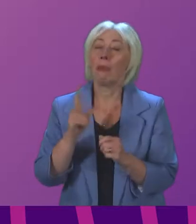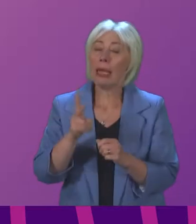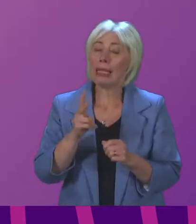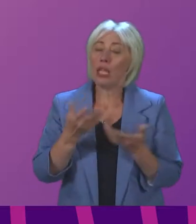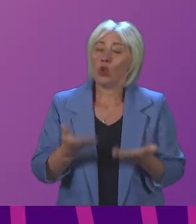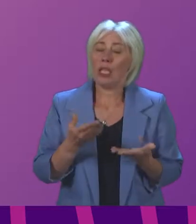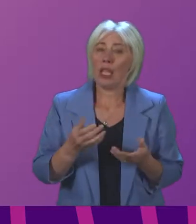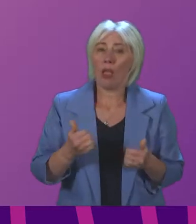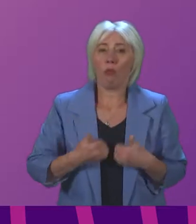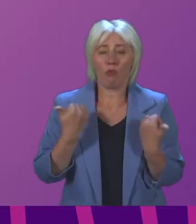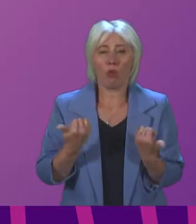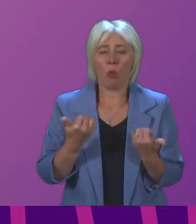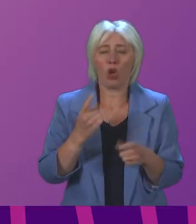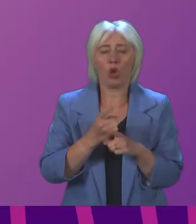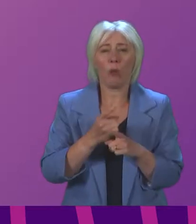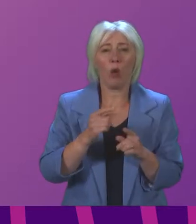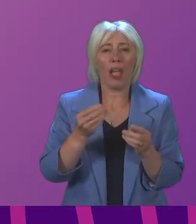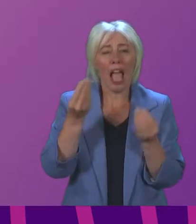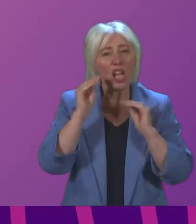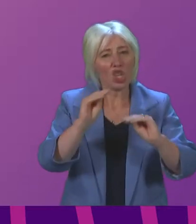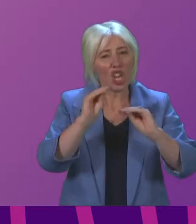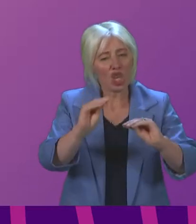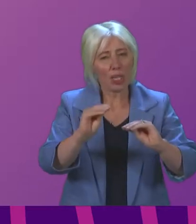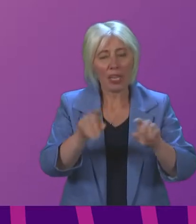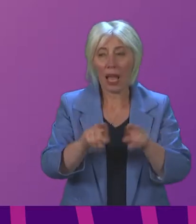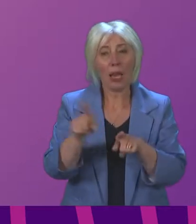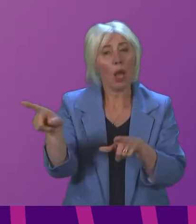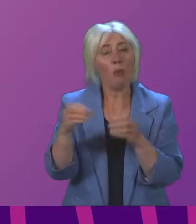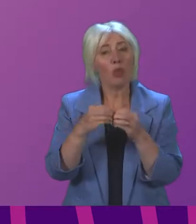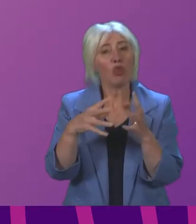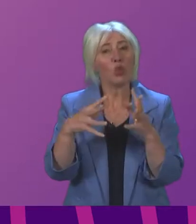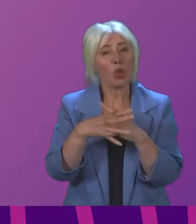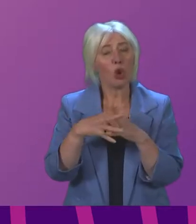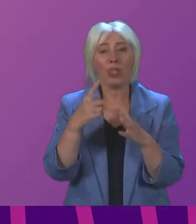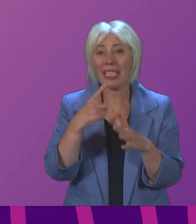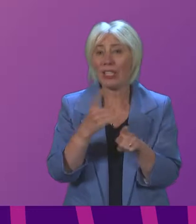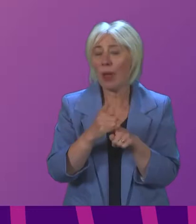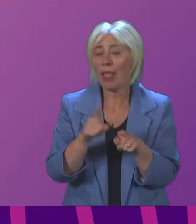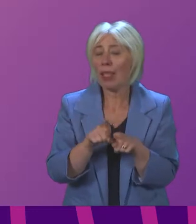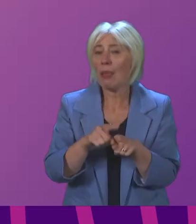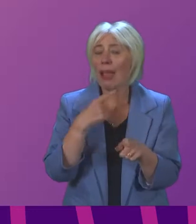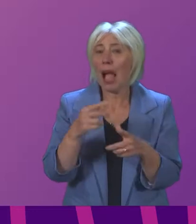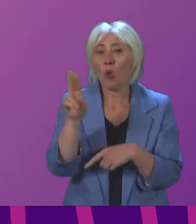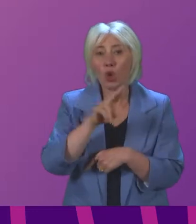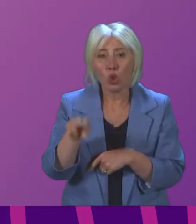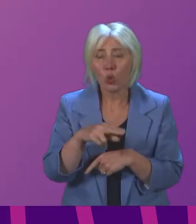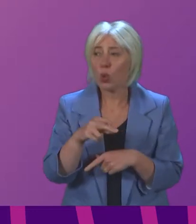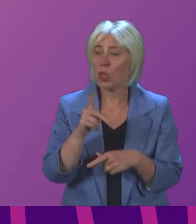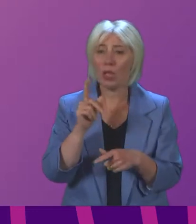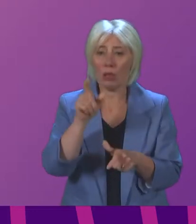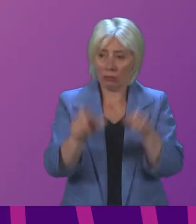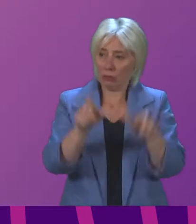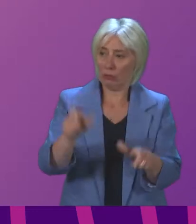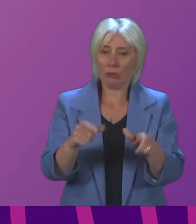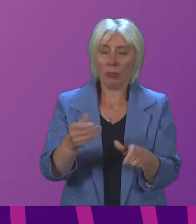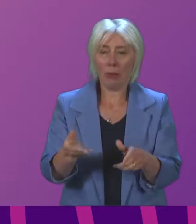several times Beatrice Wishes spoke about this in her speech and governments must consider how school pupils can recover their education